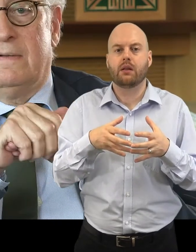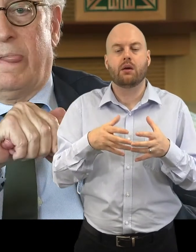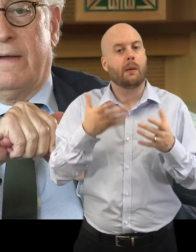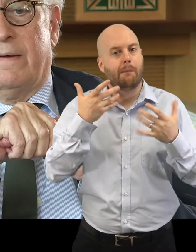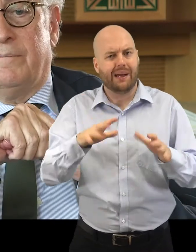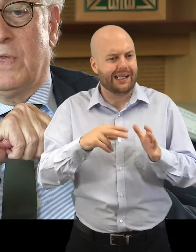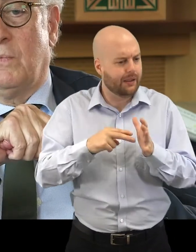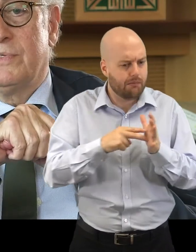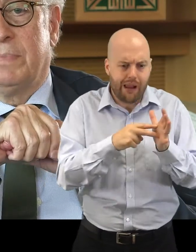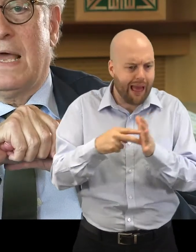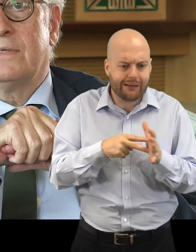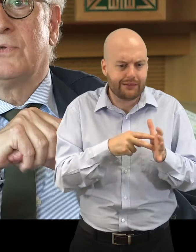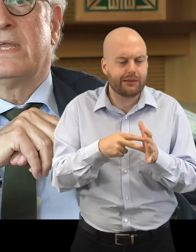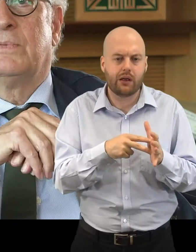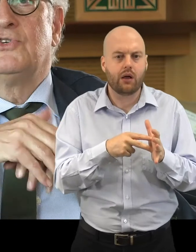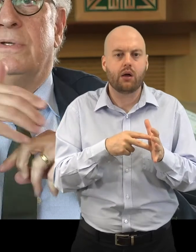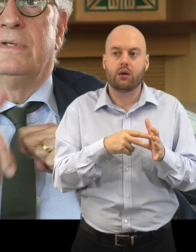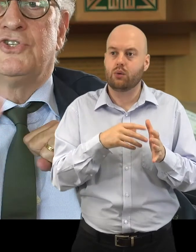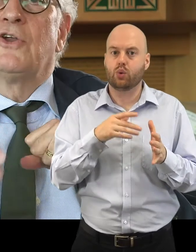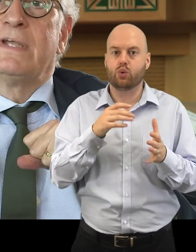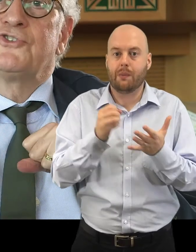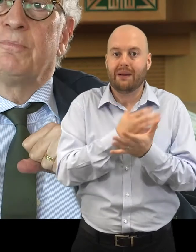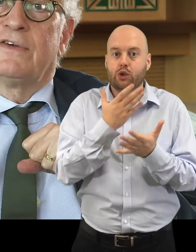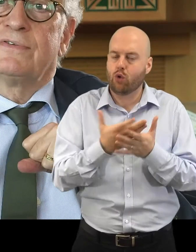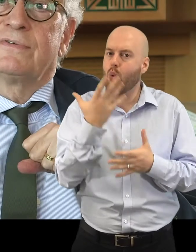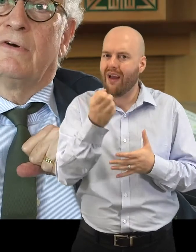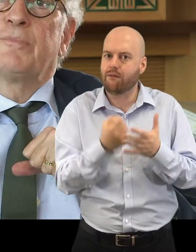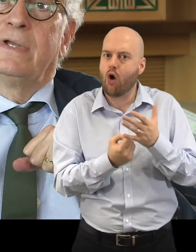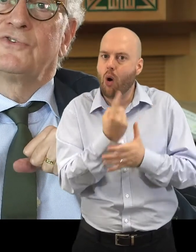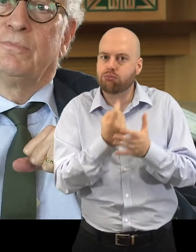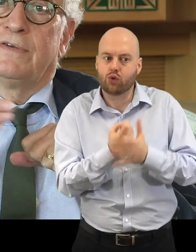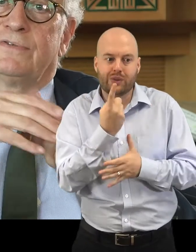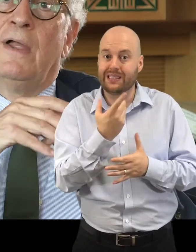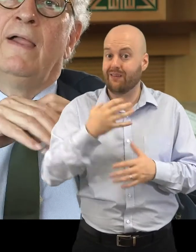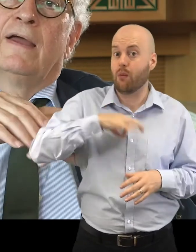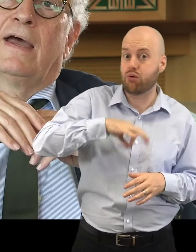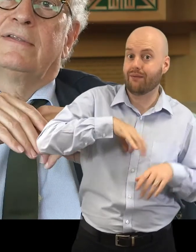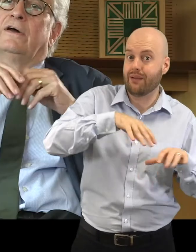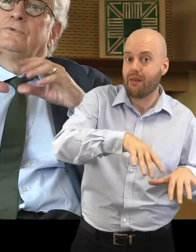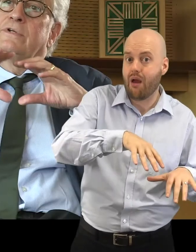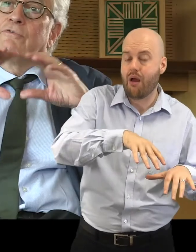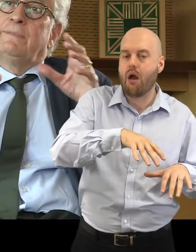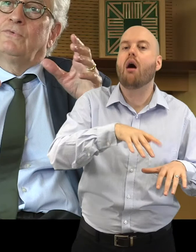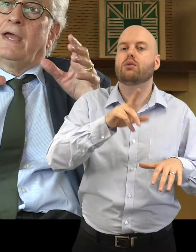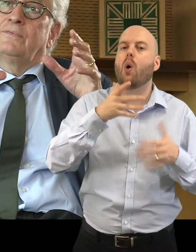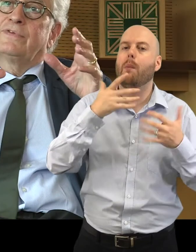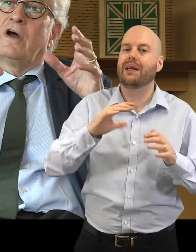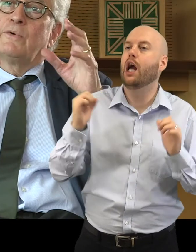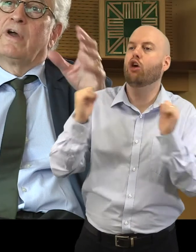was planned so that it would generate surpluses, operating surpluses. And under an agreement we had with the Cairo